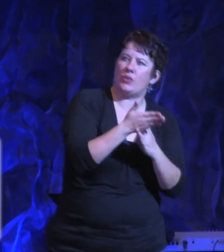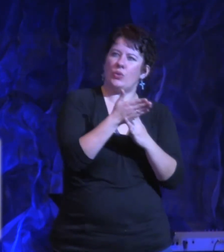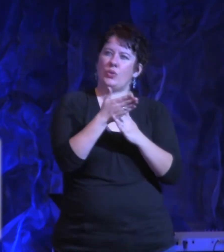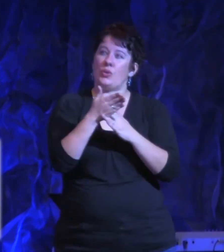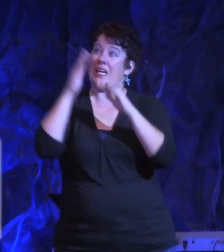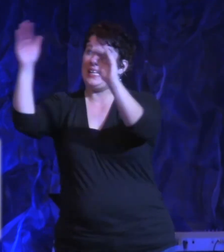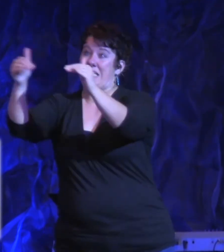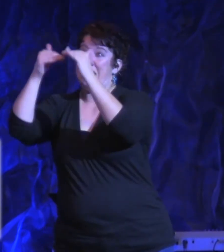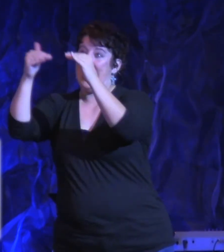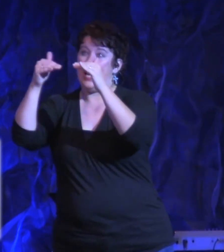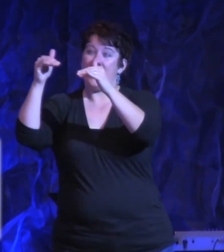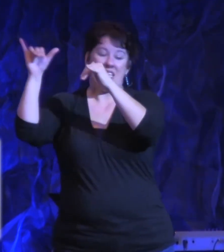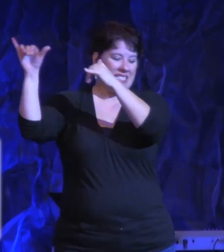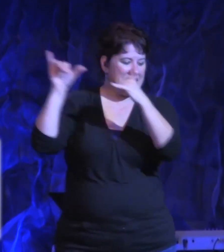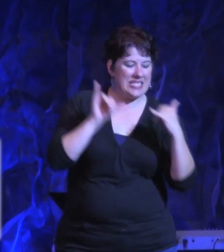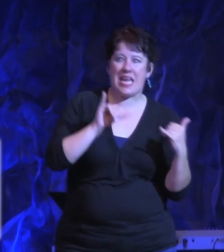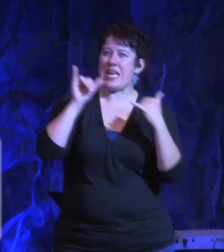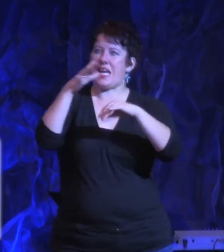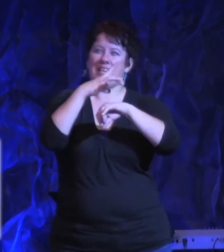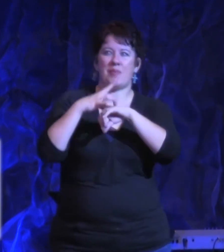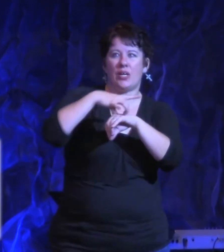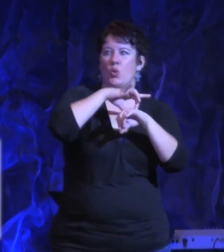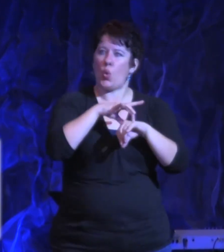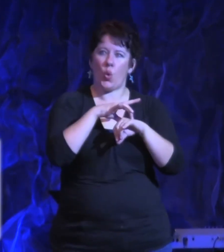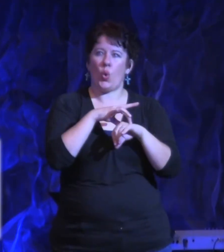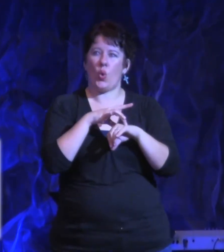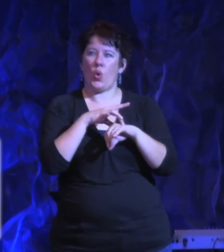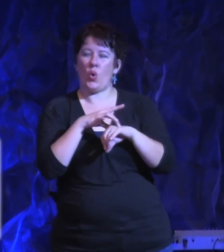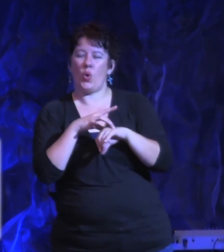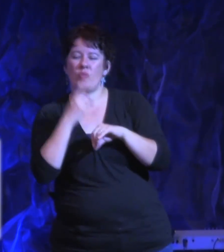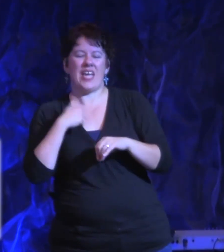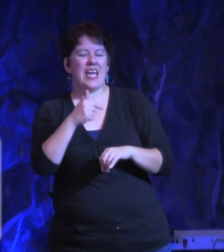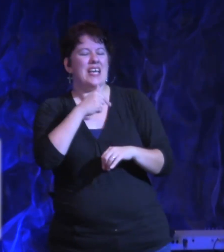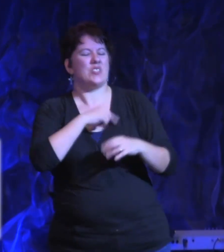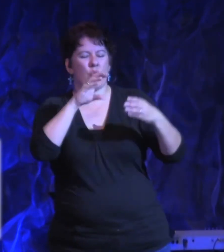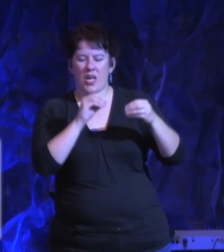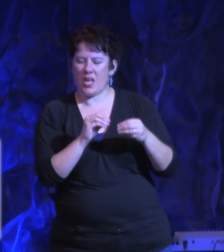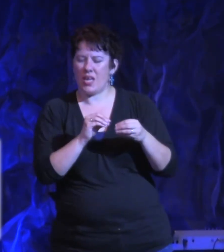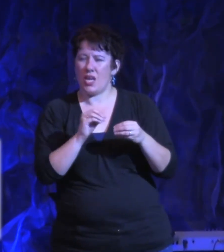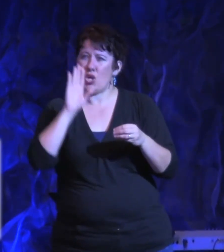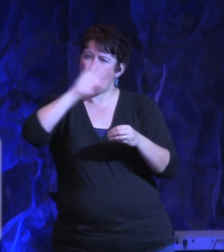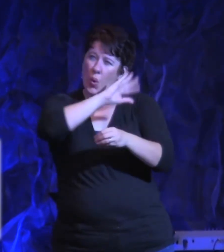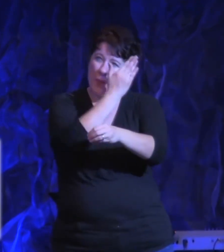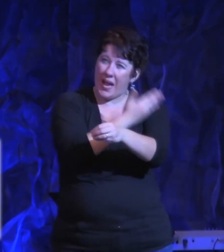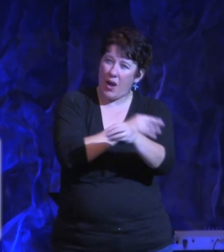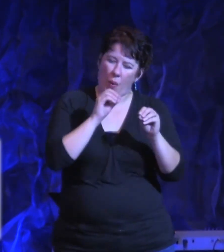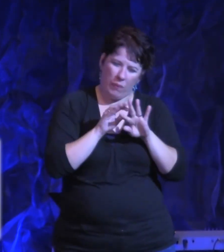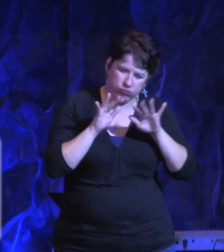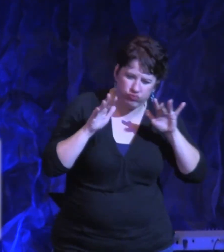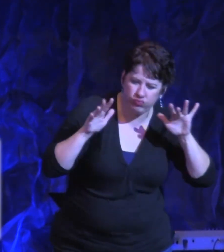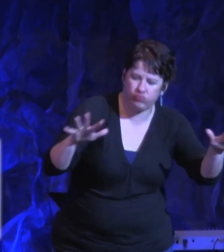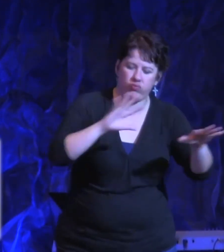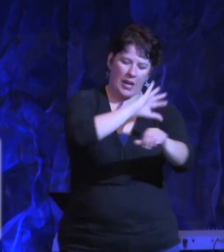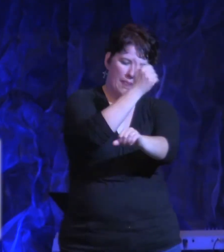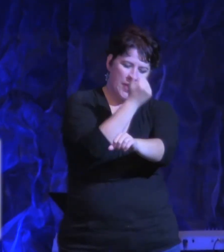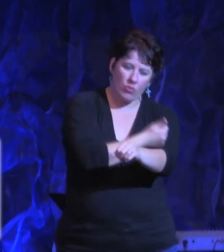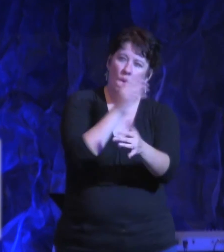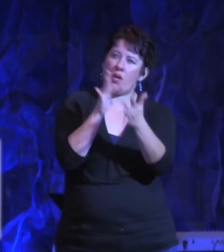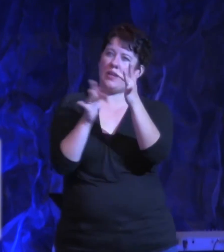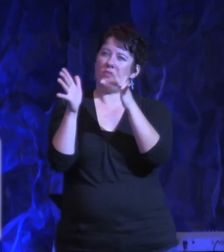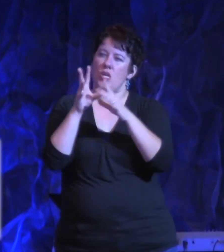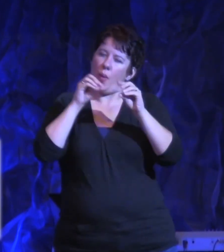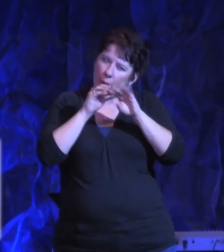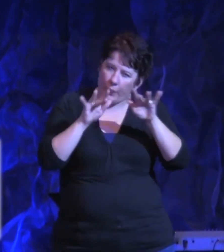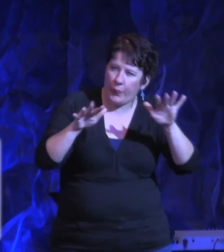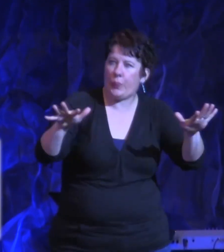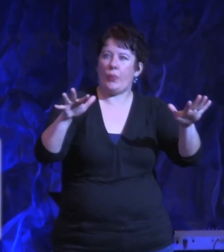heaven as we bind up these strong men and as we release the power and the authority of Jesus. Thank you,